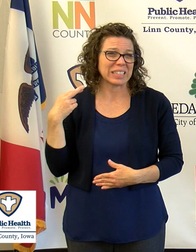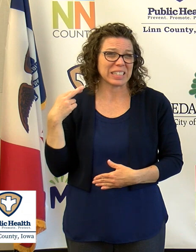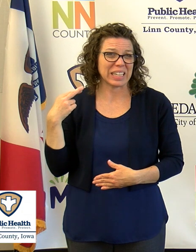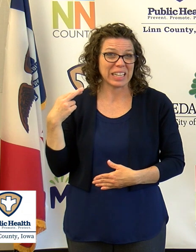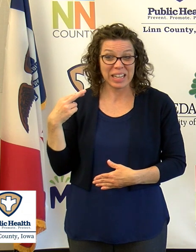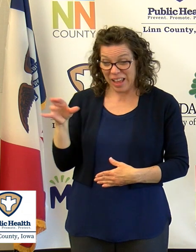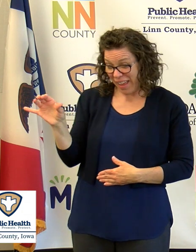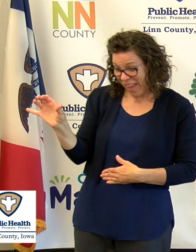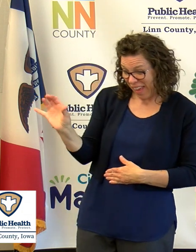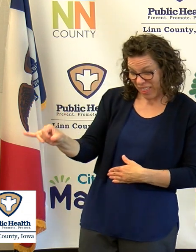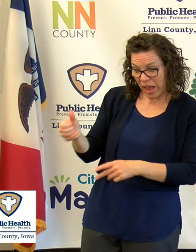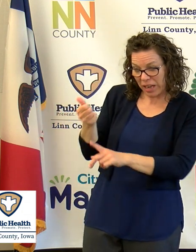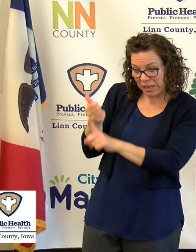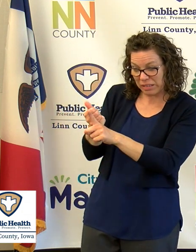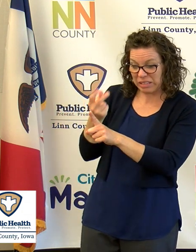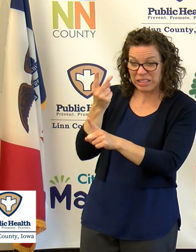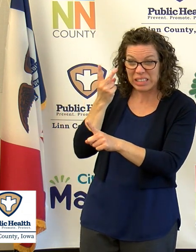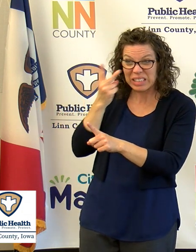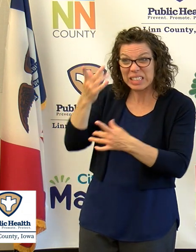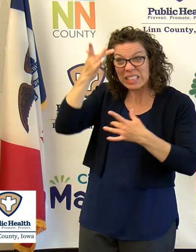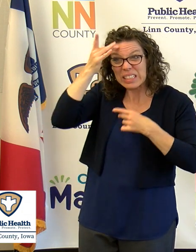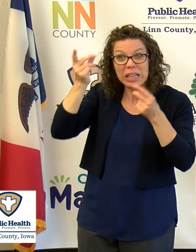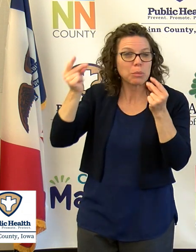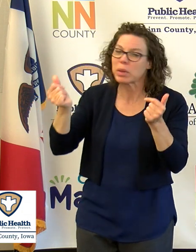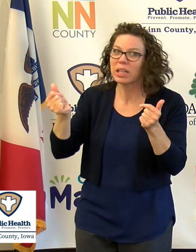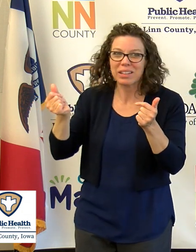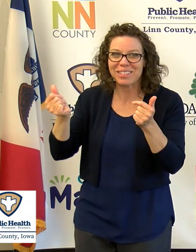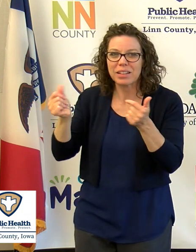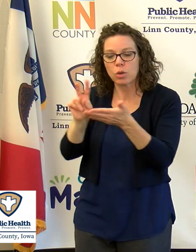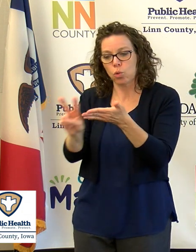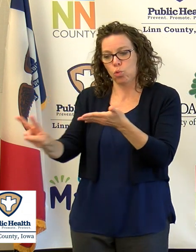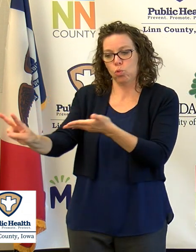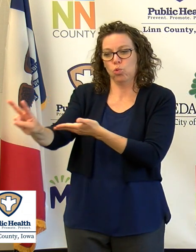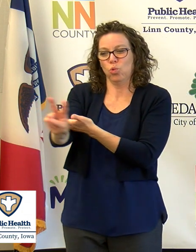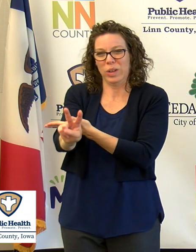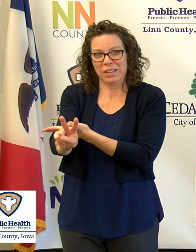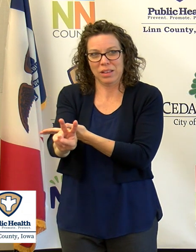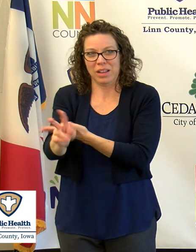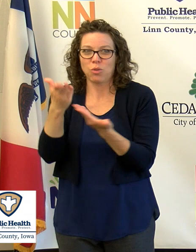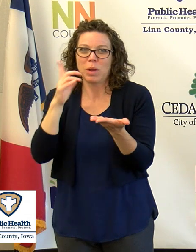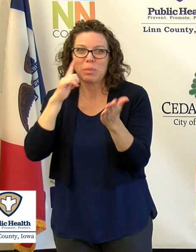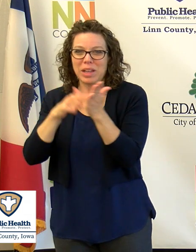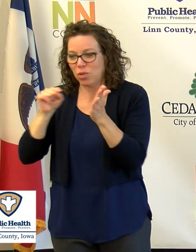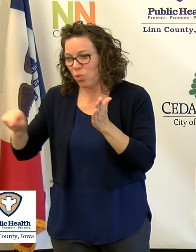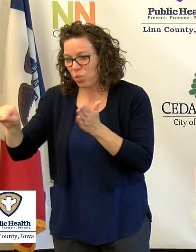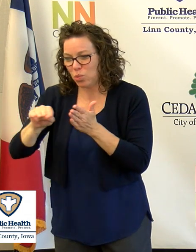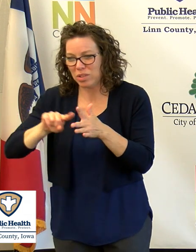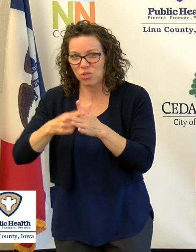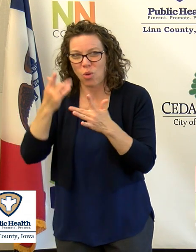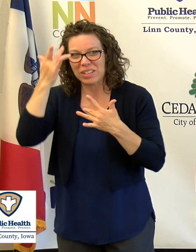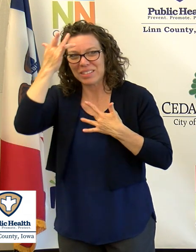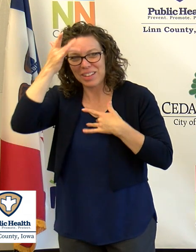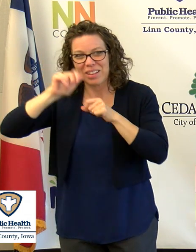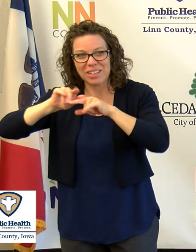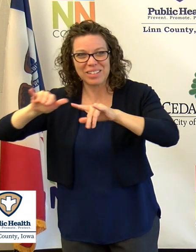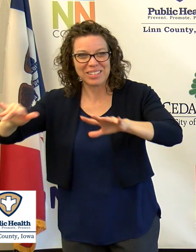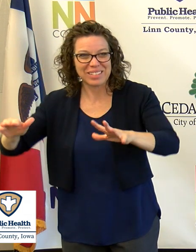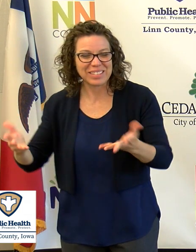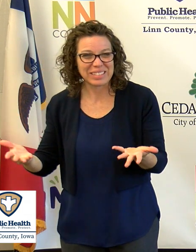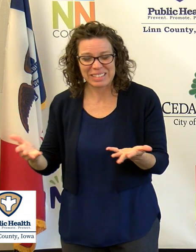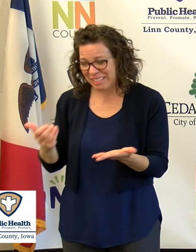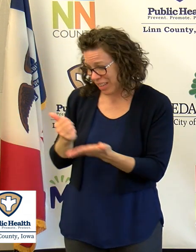ramifications of that for a few weeks once we get through that incubation period. So does that help to answer your question, Mary?